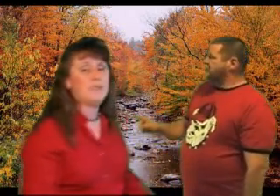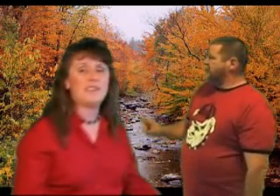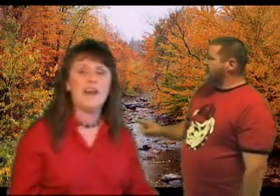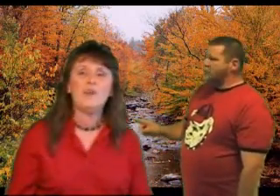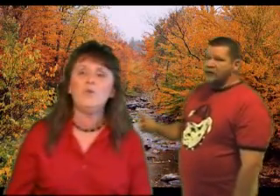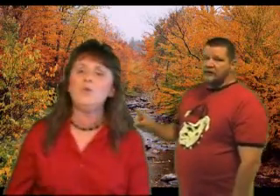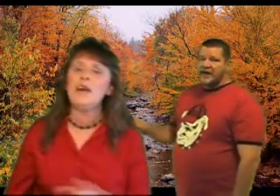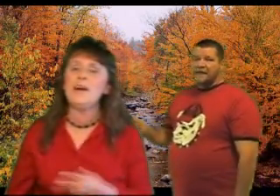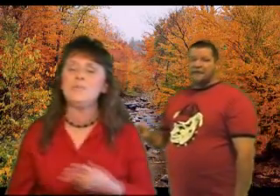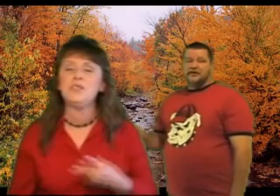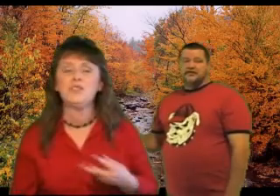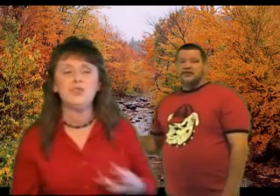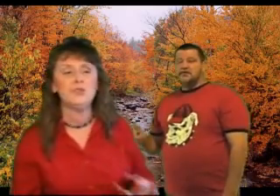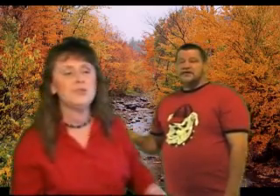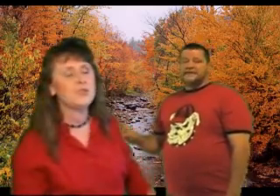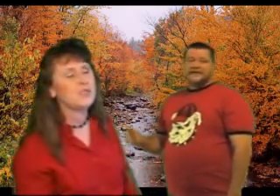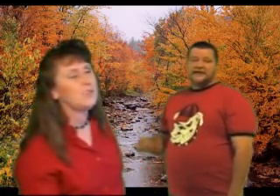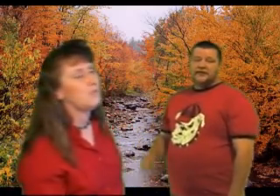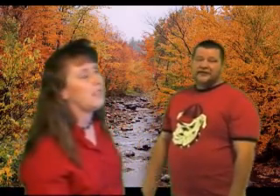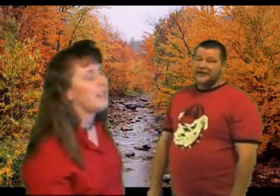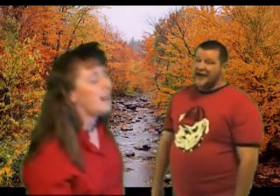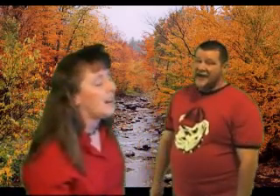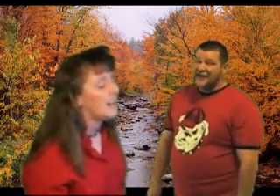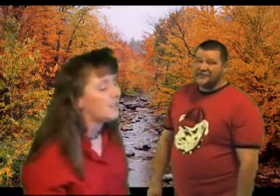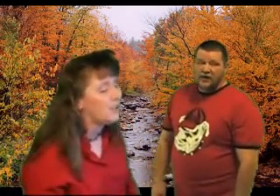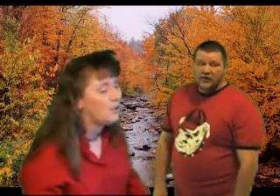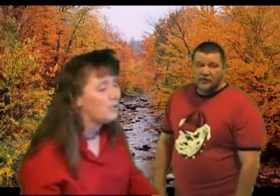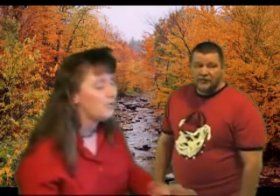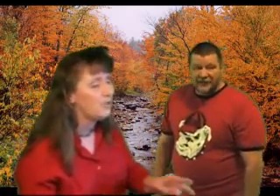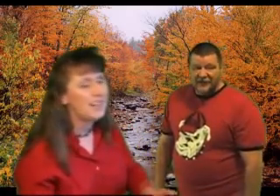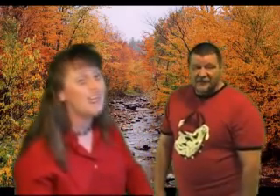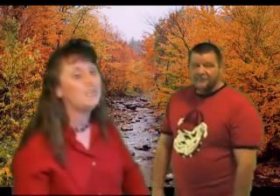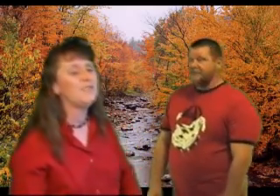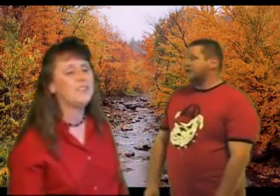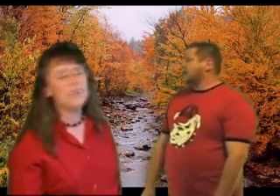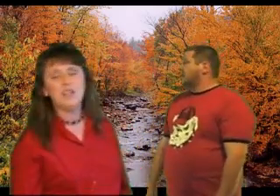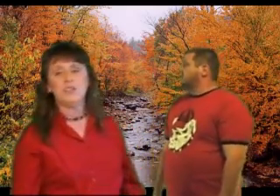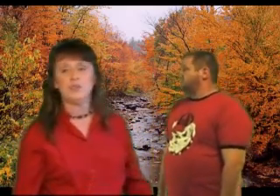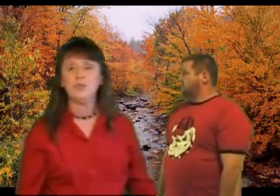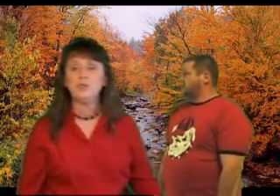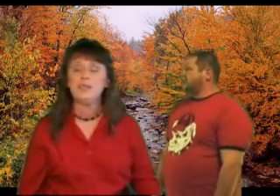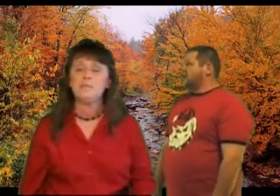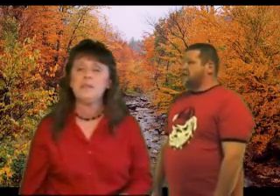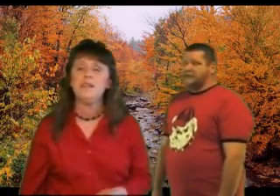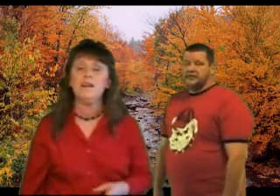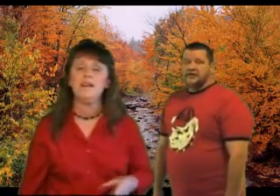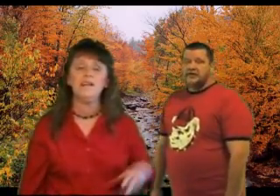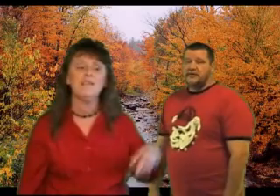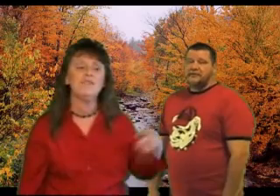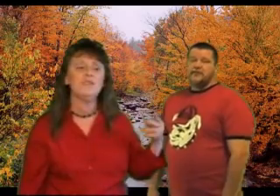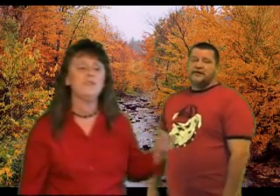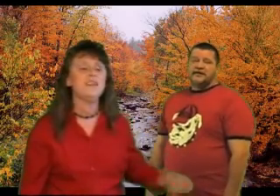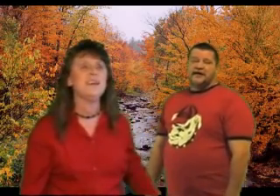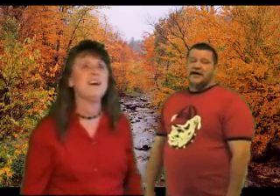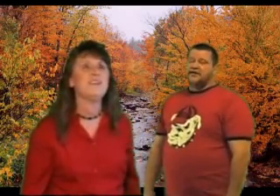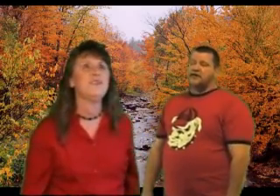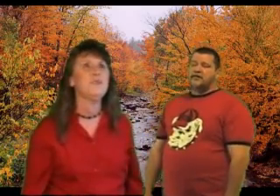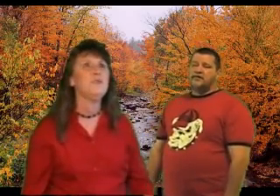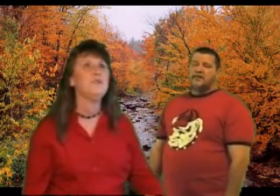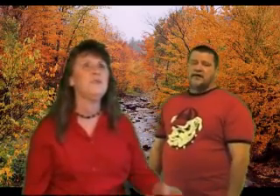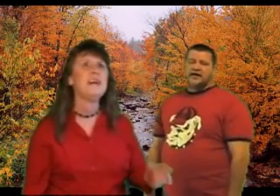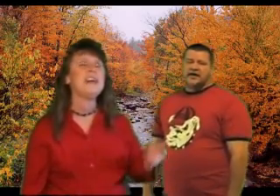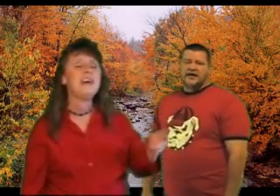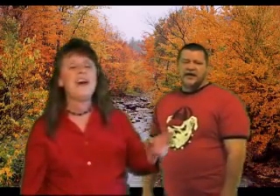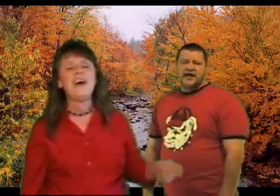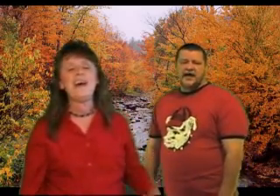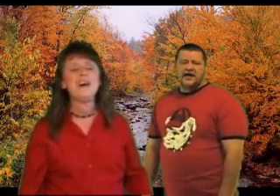But that won't happen to us and we got no doubt Too deep in love and we got